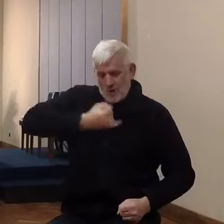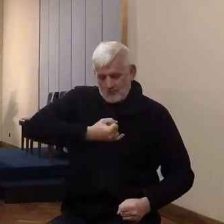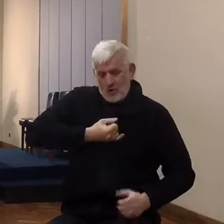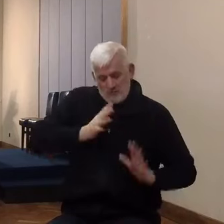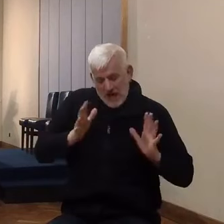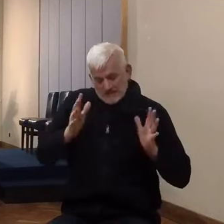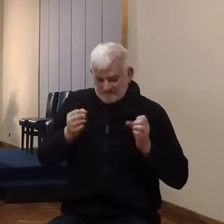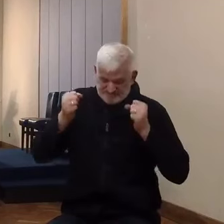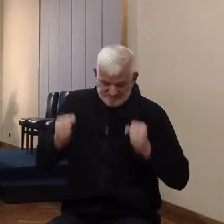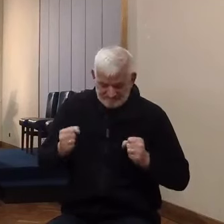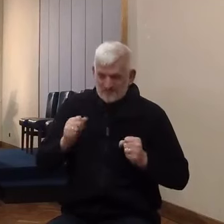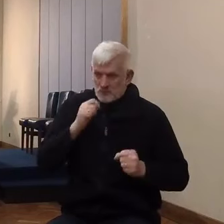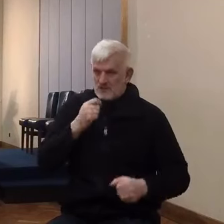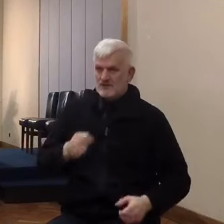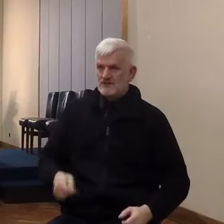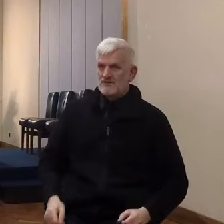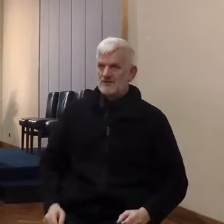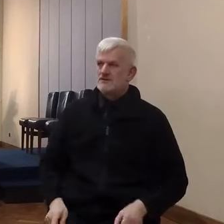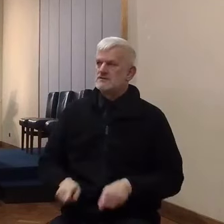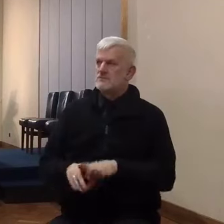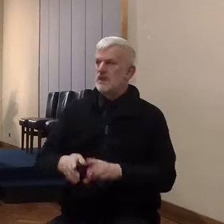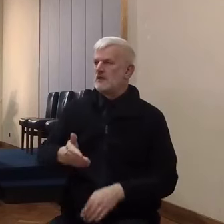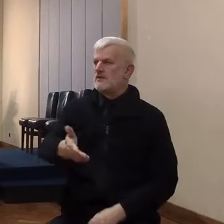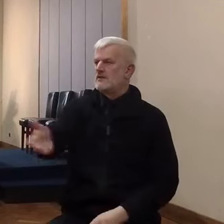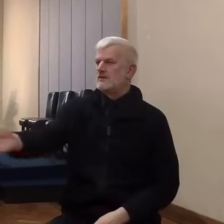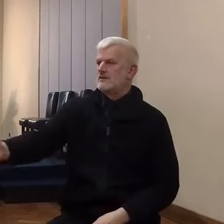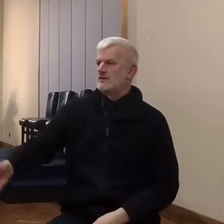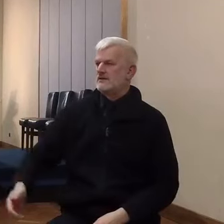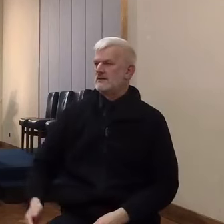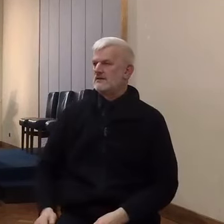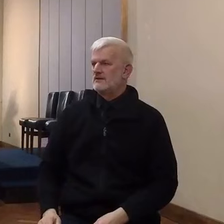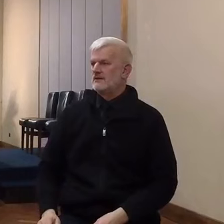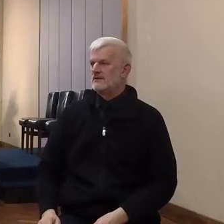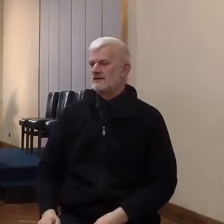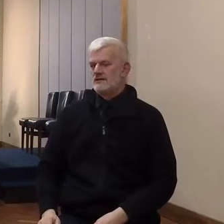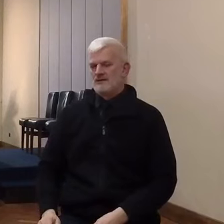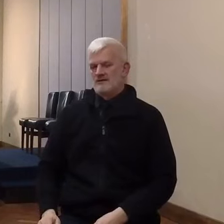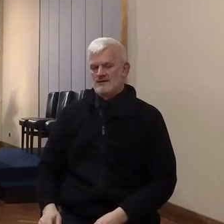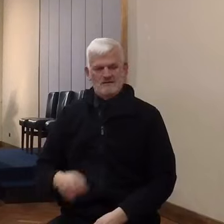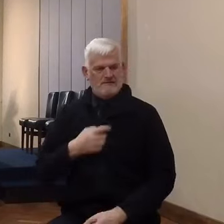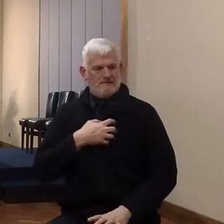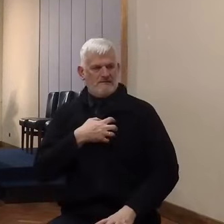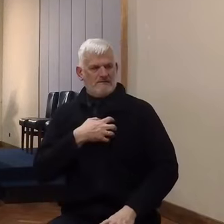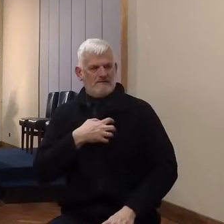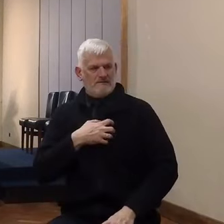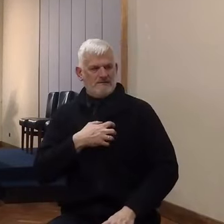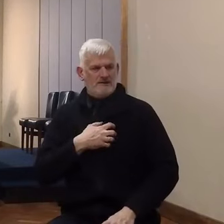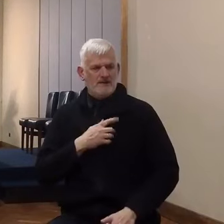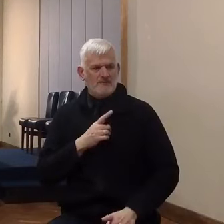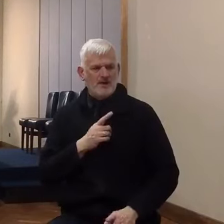to do away with that lifestyle. I'm terrified, but yet